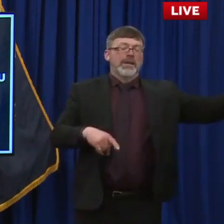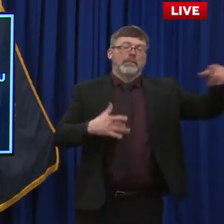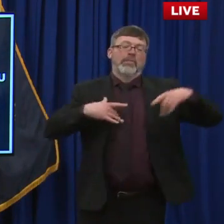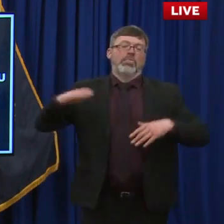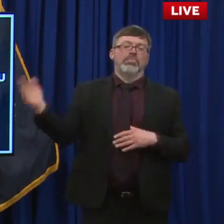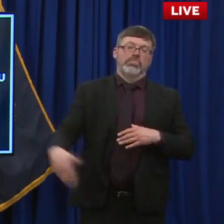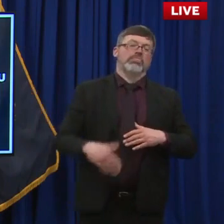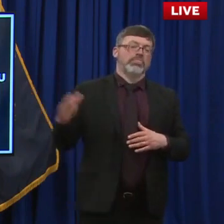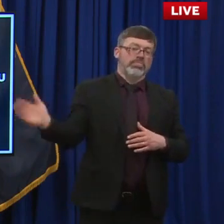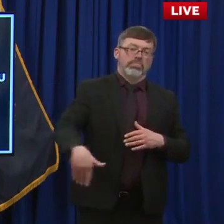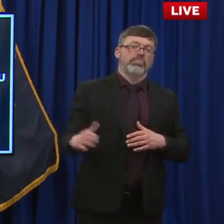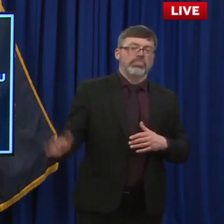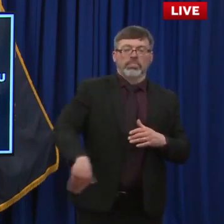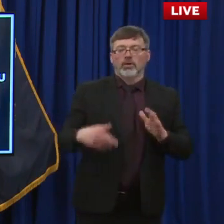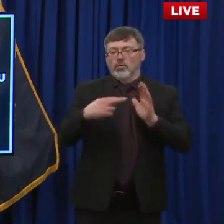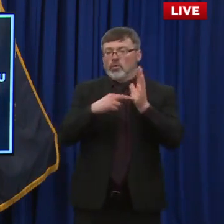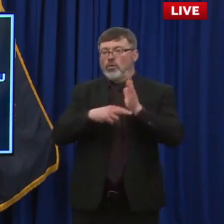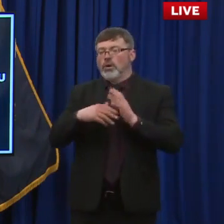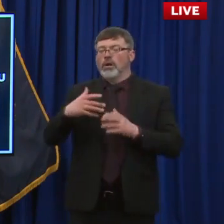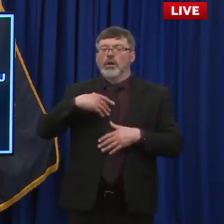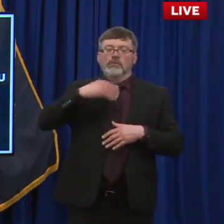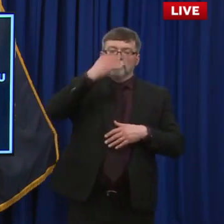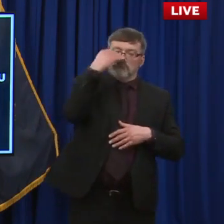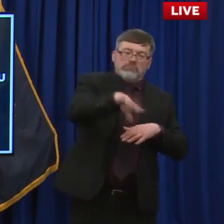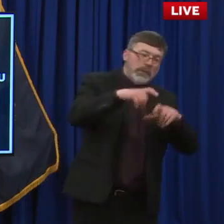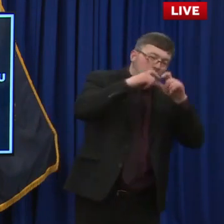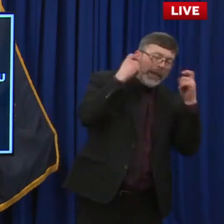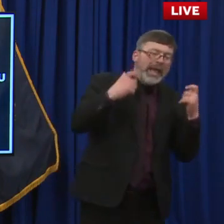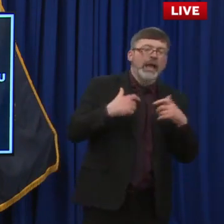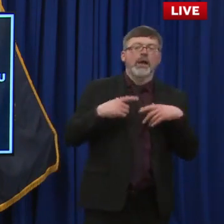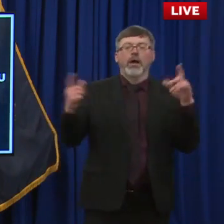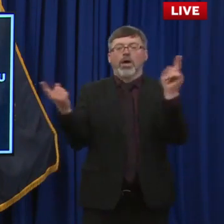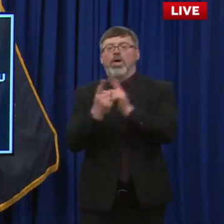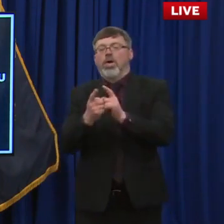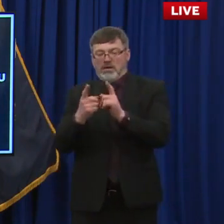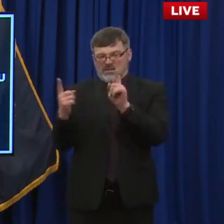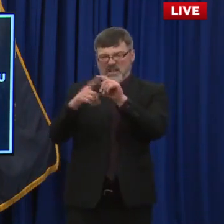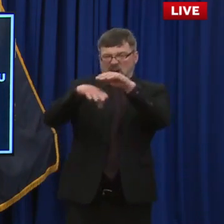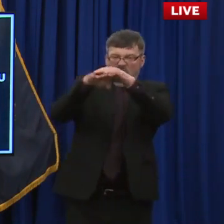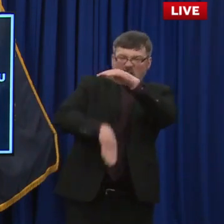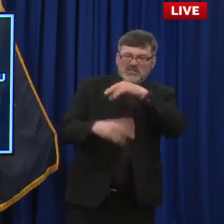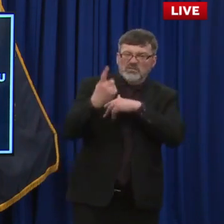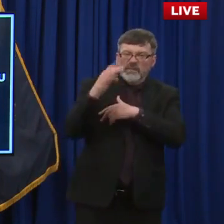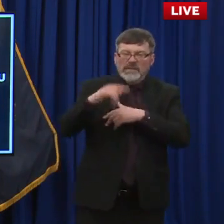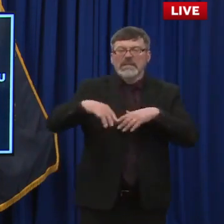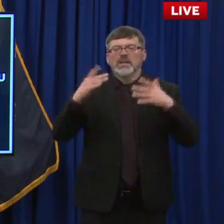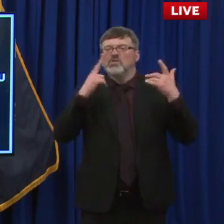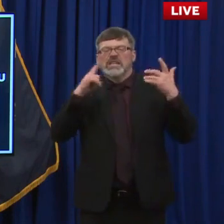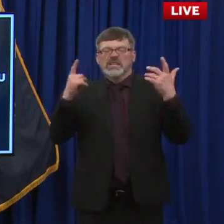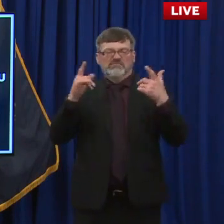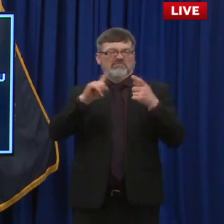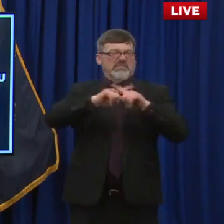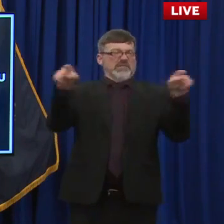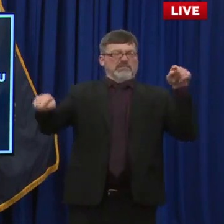cutoff of the criteria for, um, you know, quarantining somebody if there's been an exposure. Thanks.